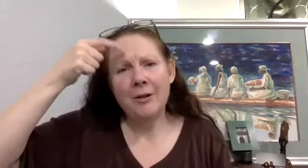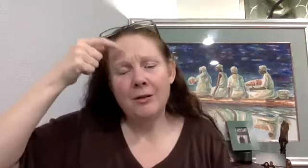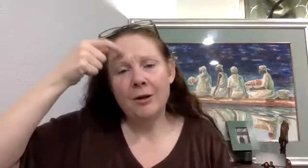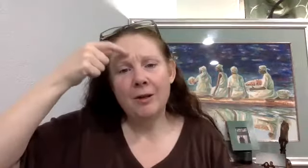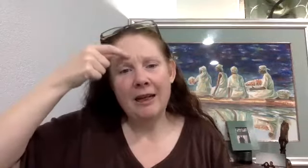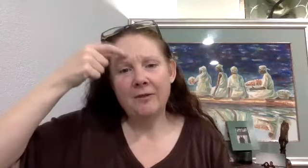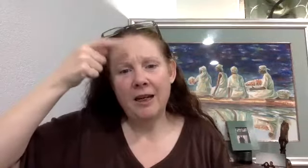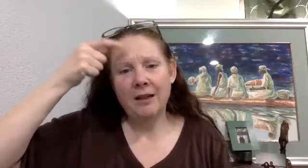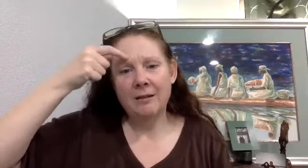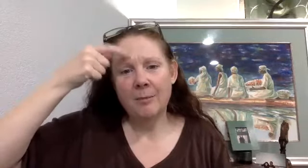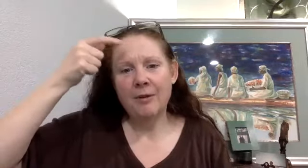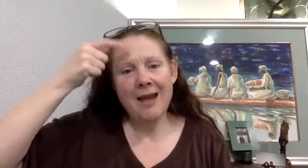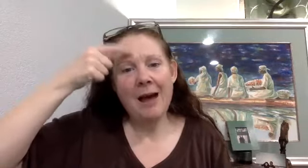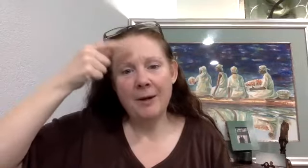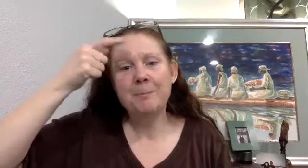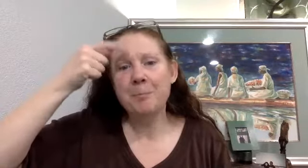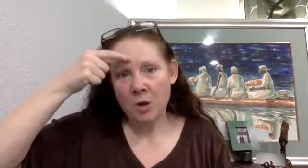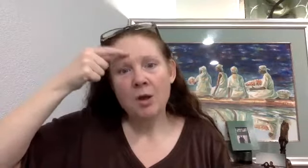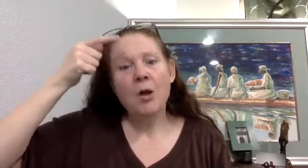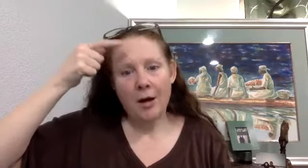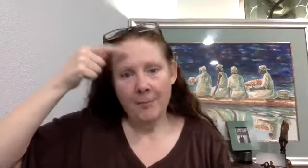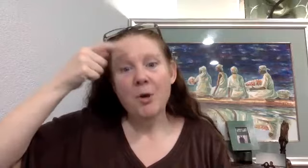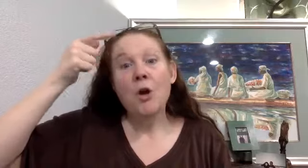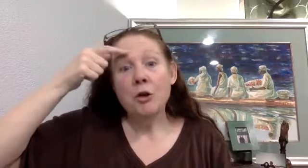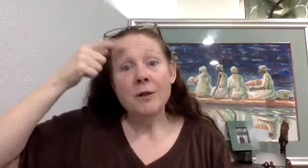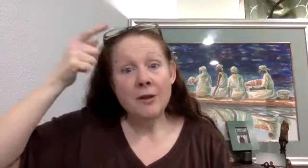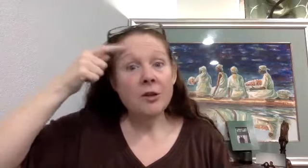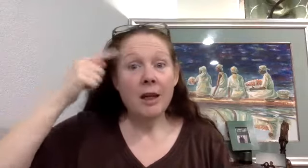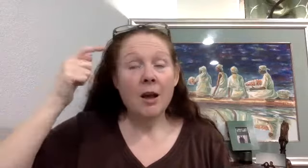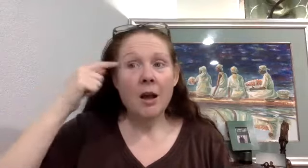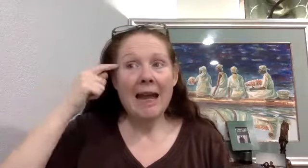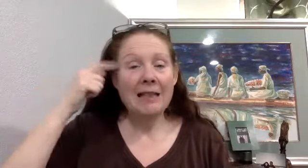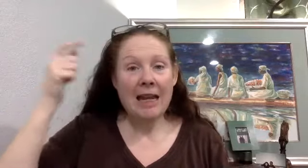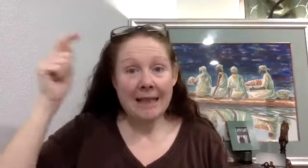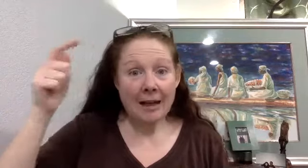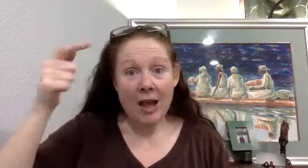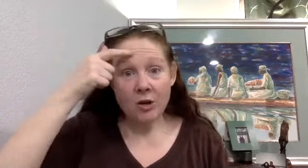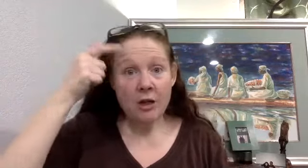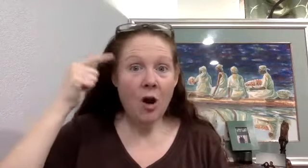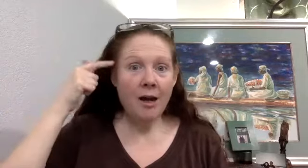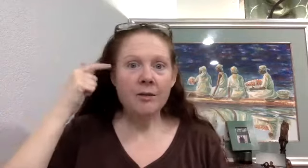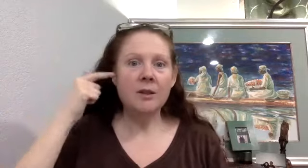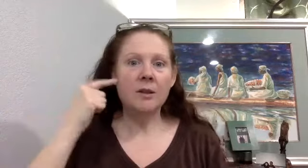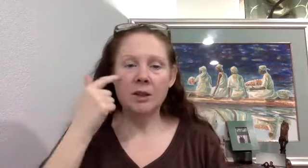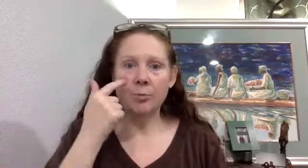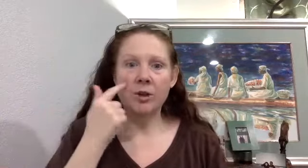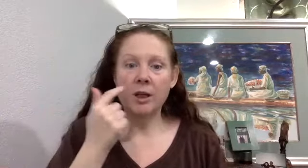don't, you know, EFT, some of the tapping. Okay. So essentially it's, it's, it's actually not this, this particular